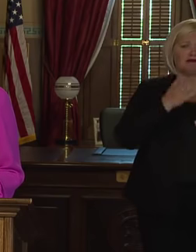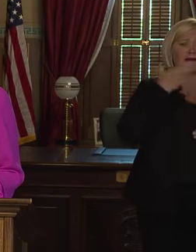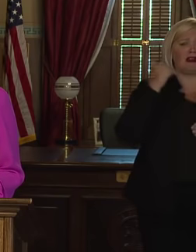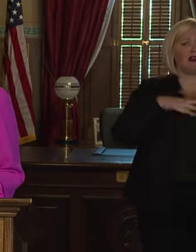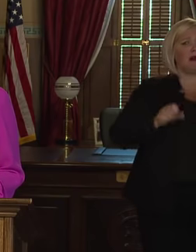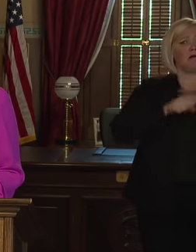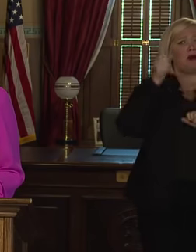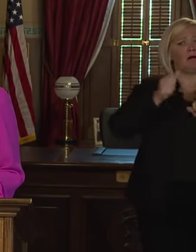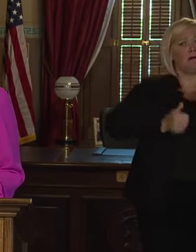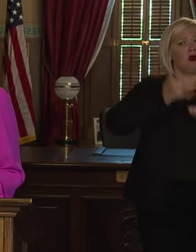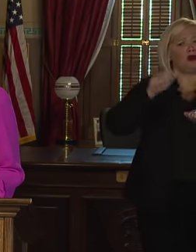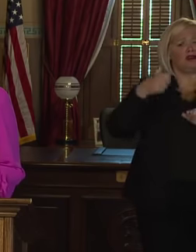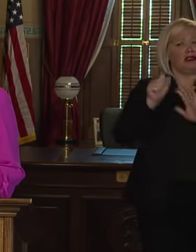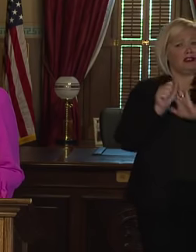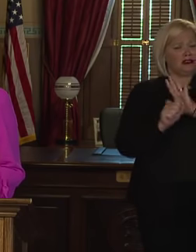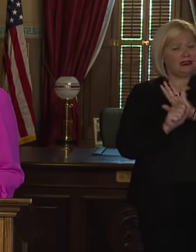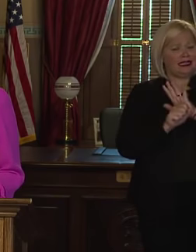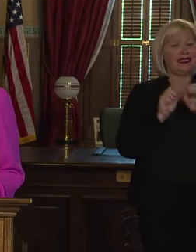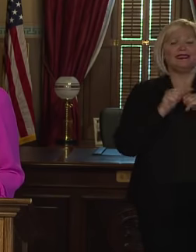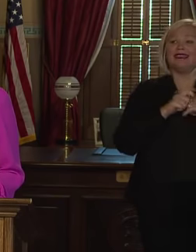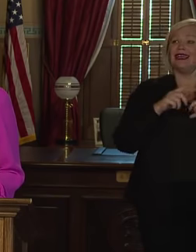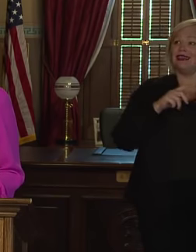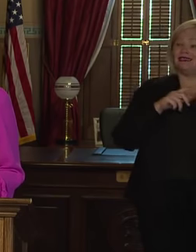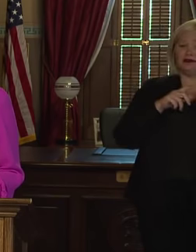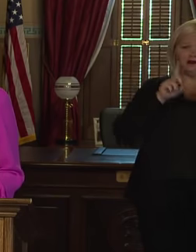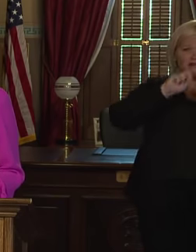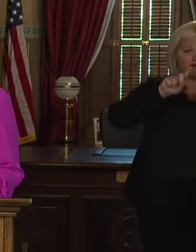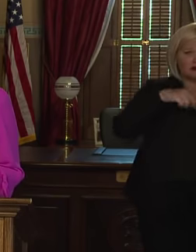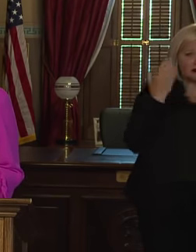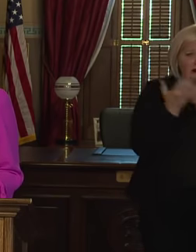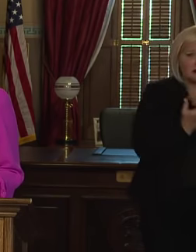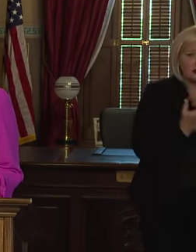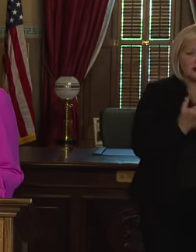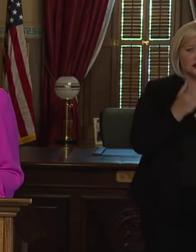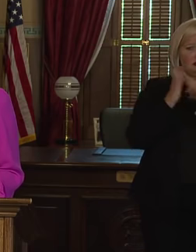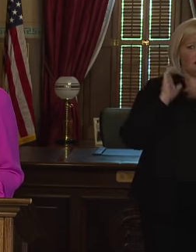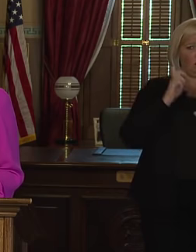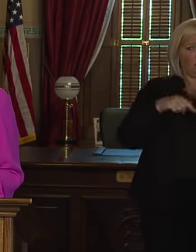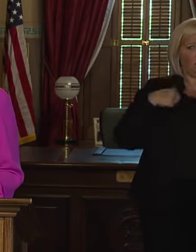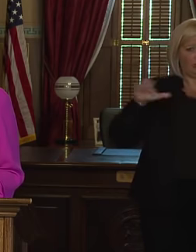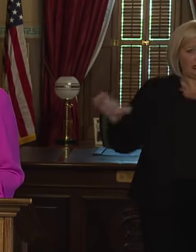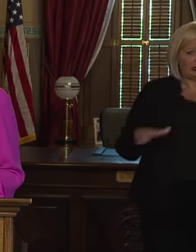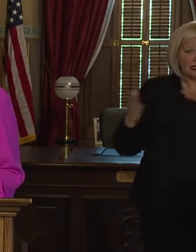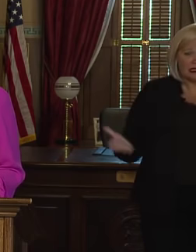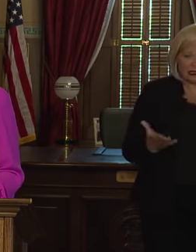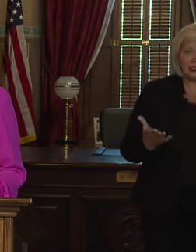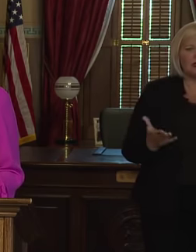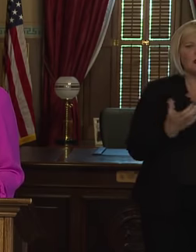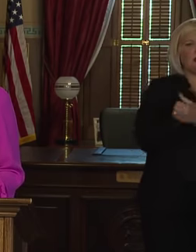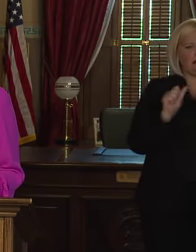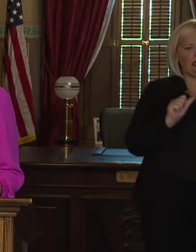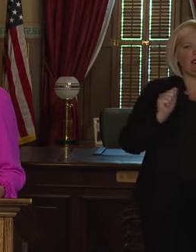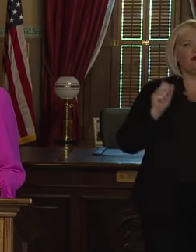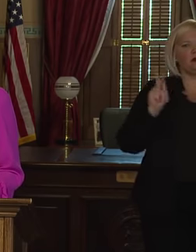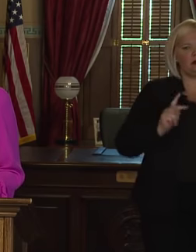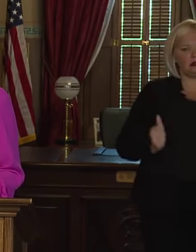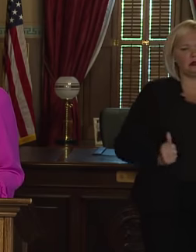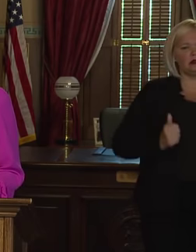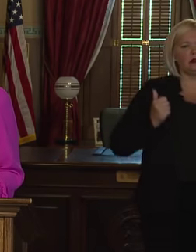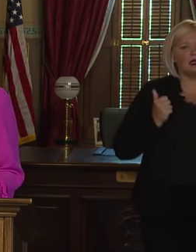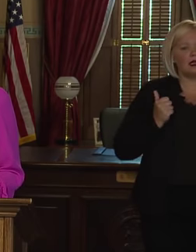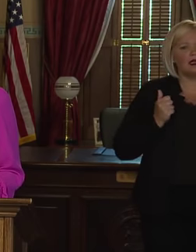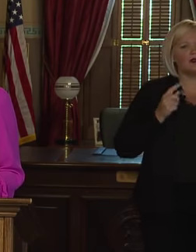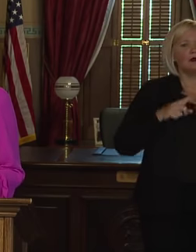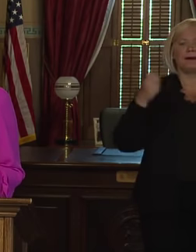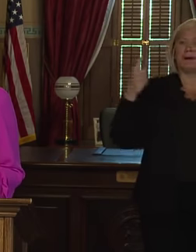studies have concluded that those actions saved thousands of lives. But after the Republican-led